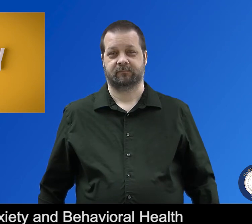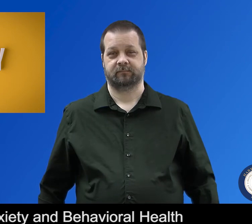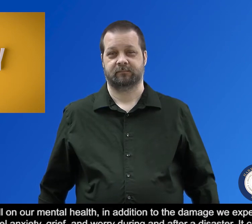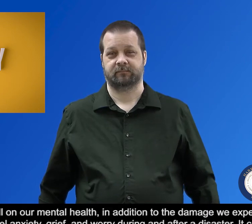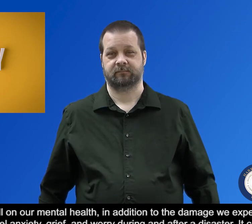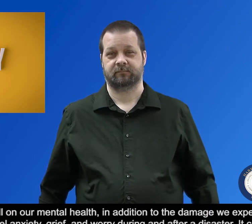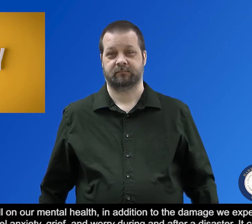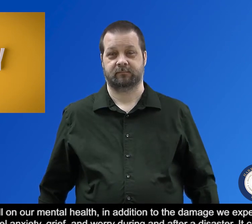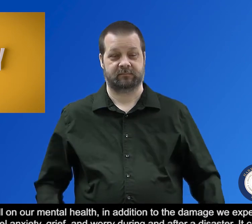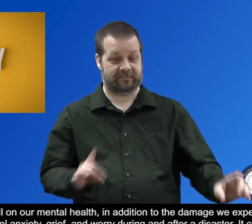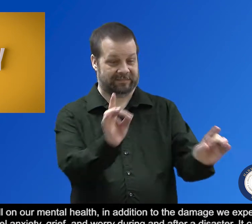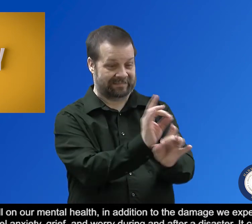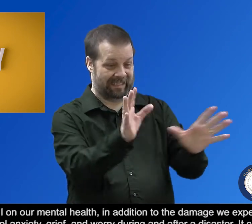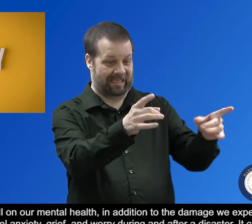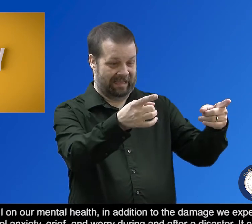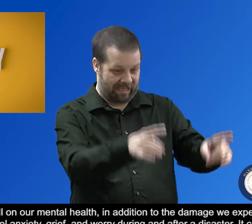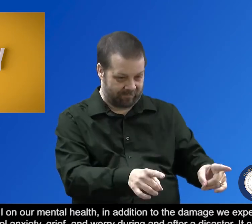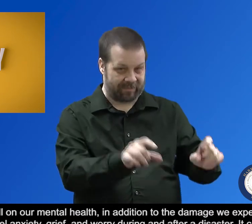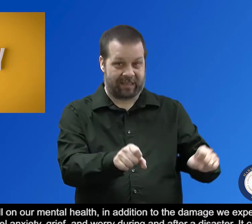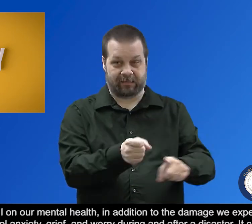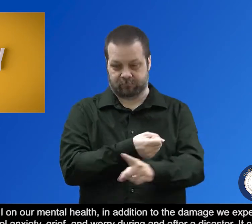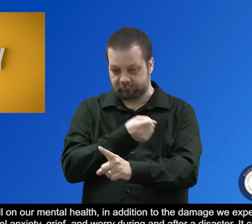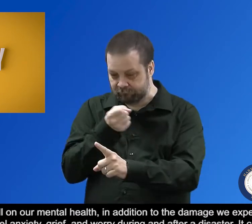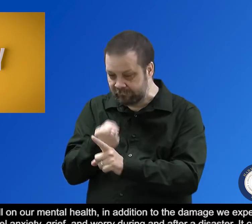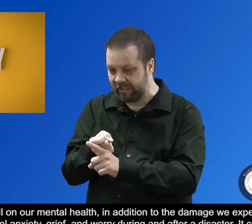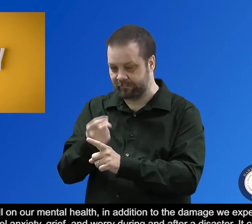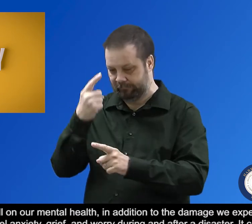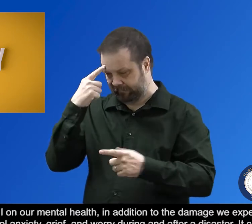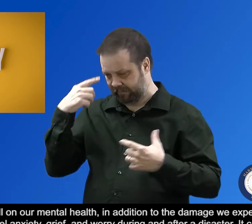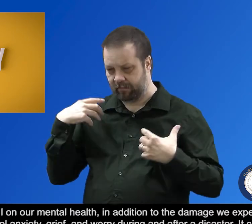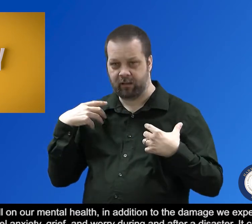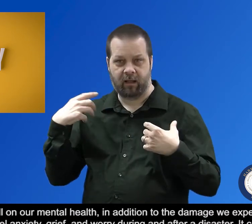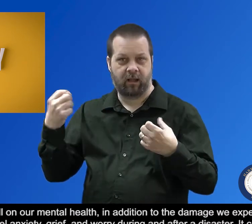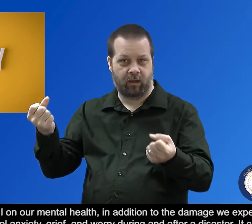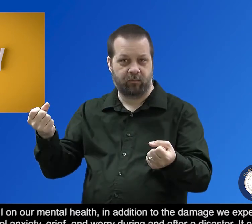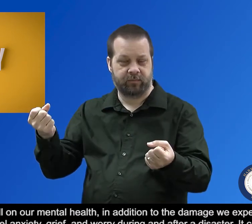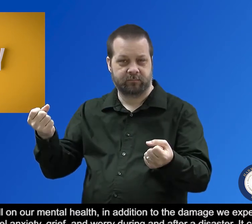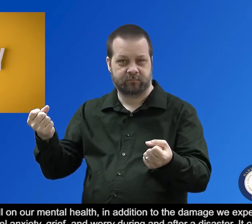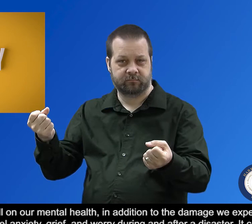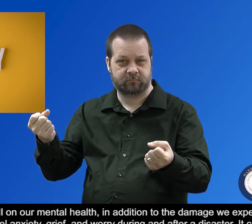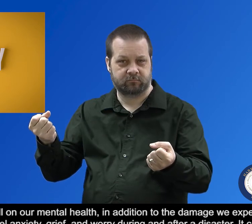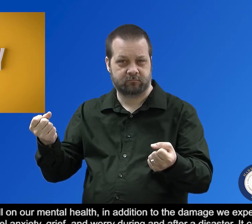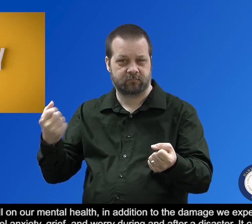Disasters can take a toll on our mental health, in addition to the damage we expect.